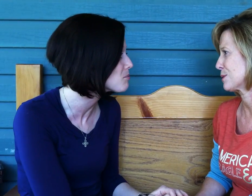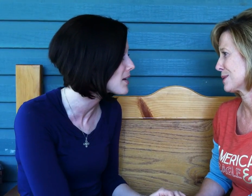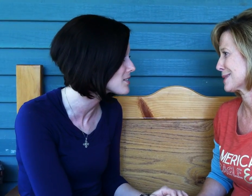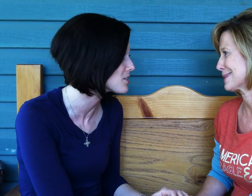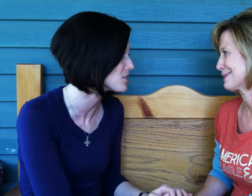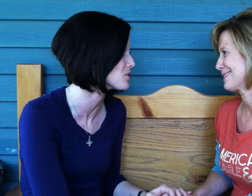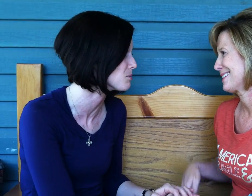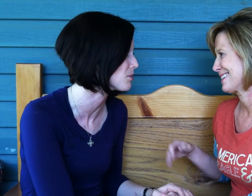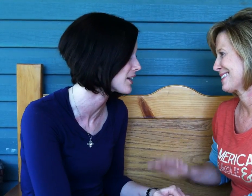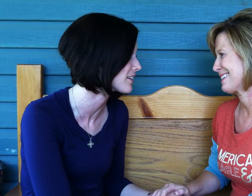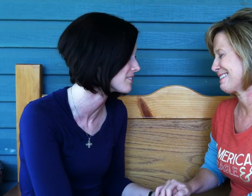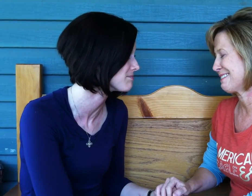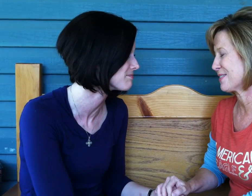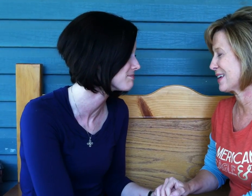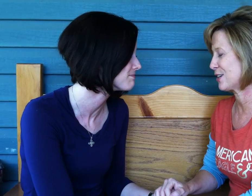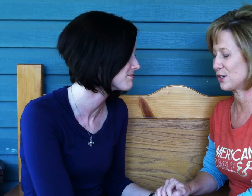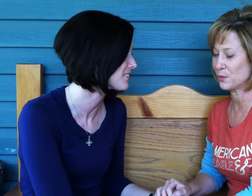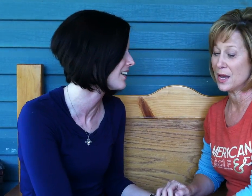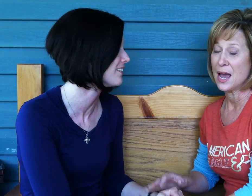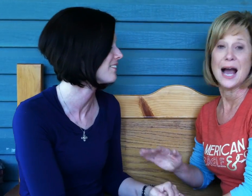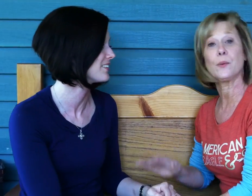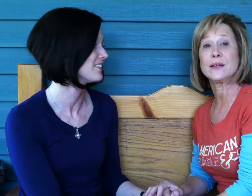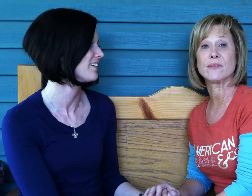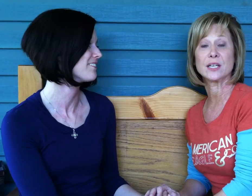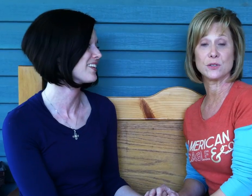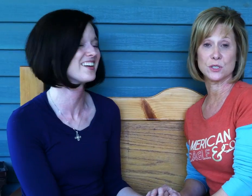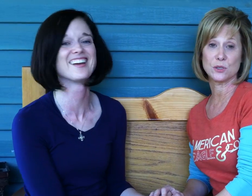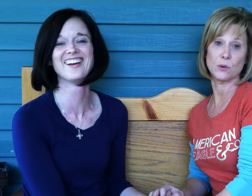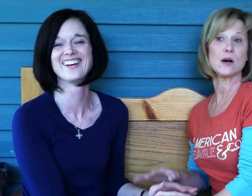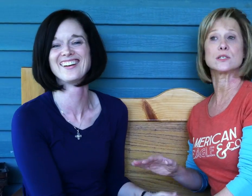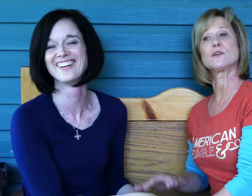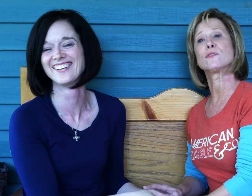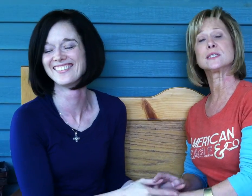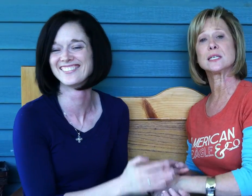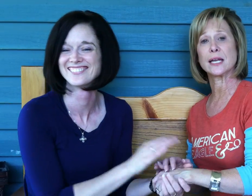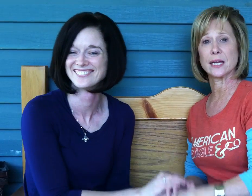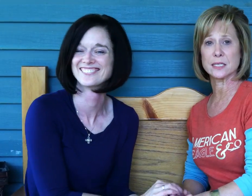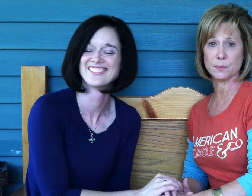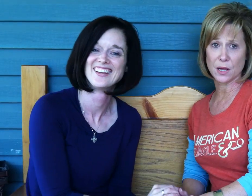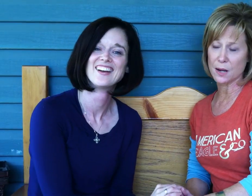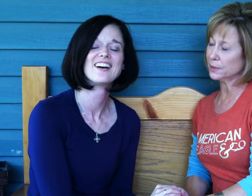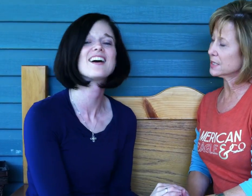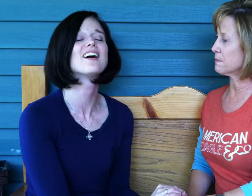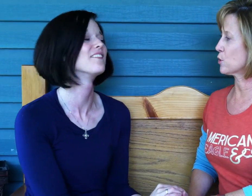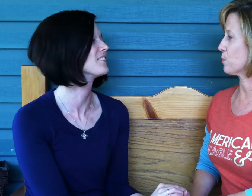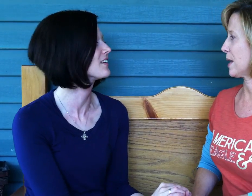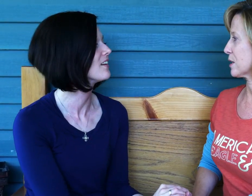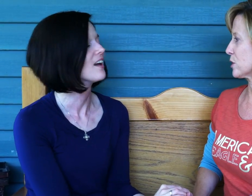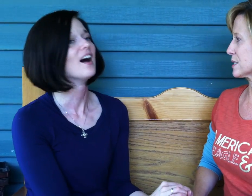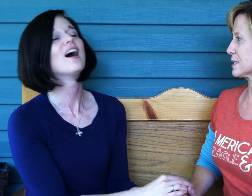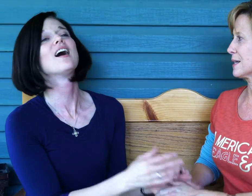the messages you bring. Thank you. I want to invite you to also visit Anne's blog. Please give me your blog address. Oh,